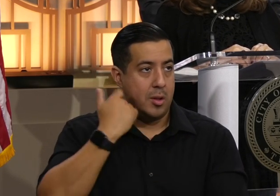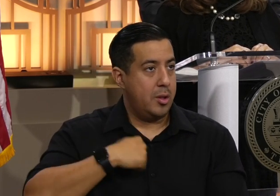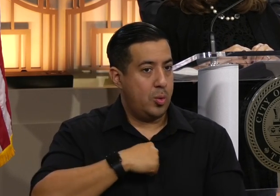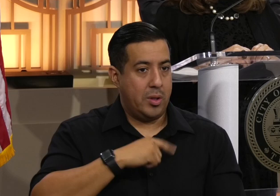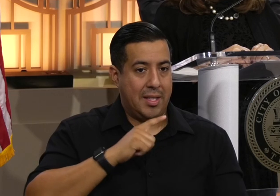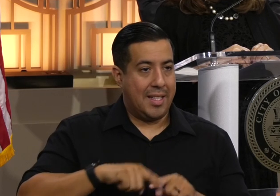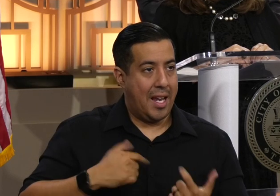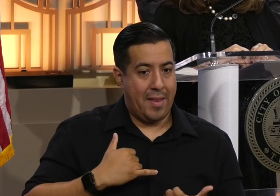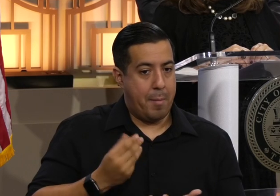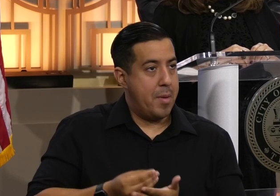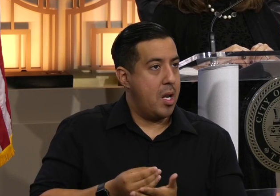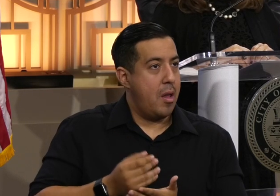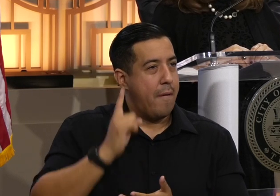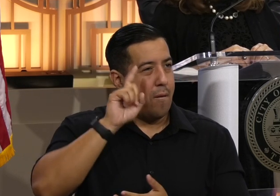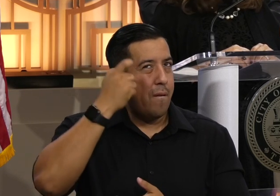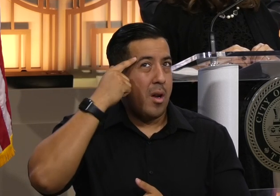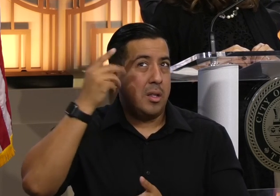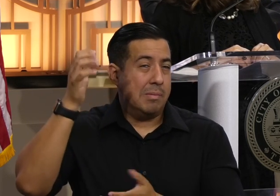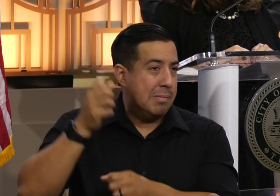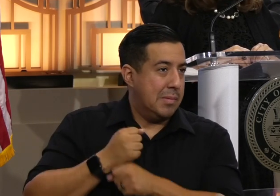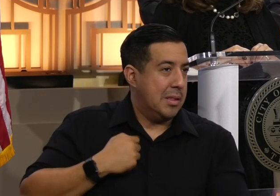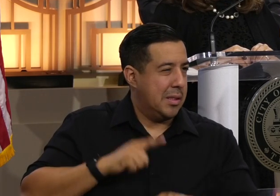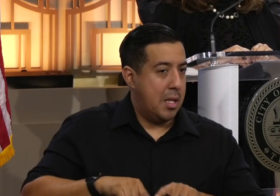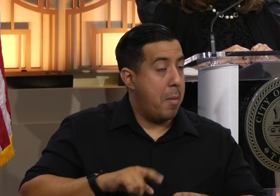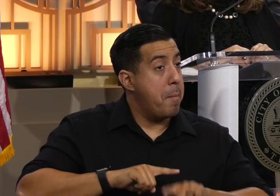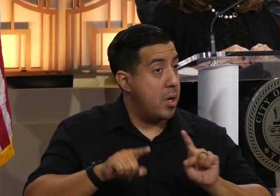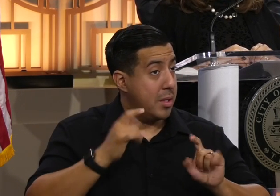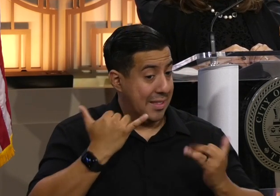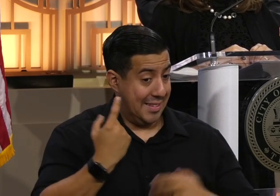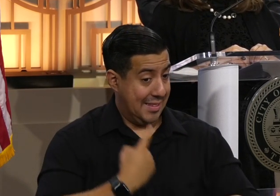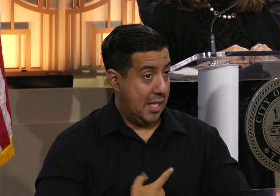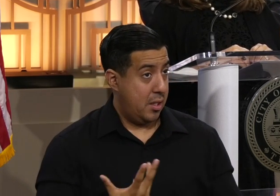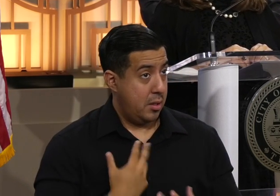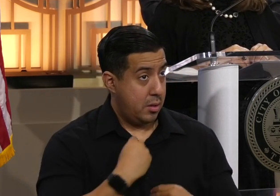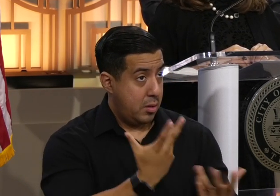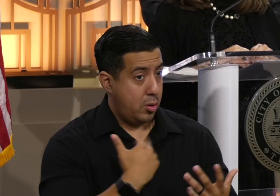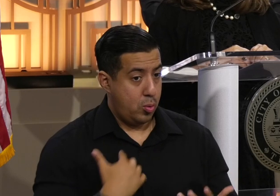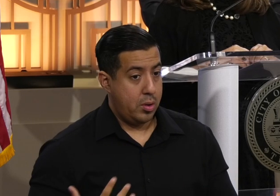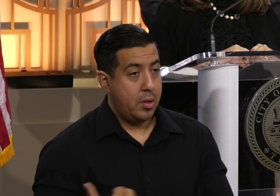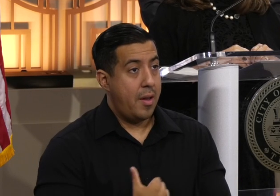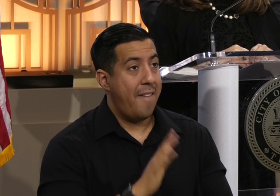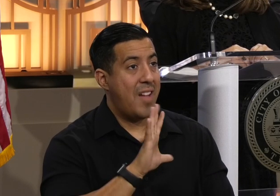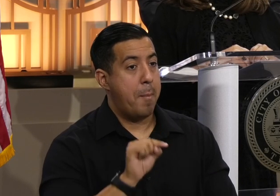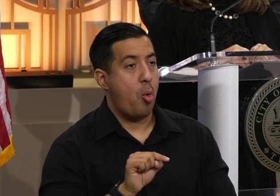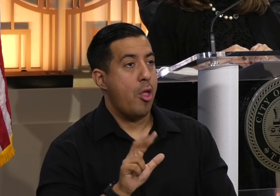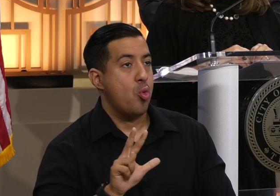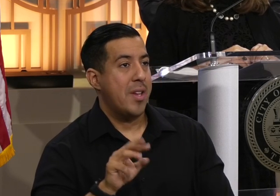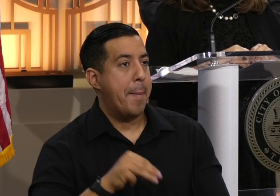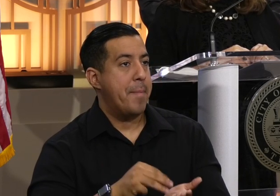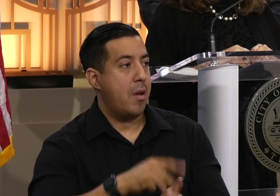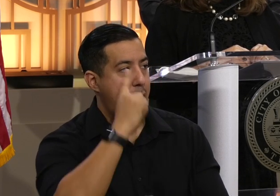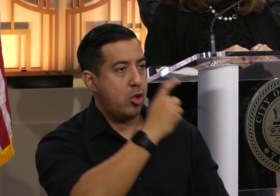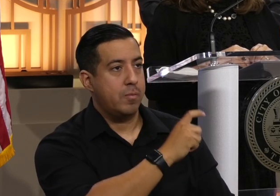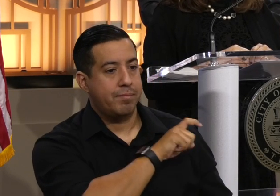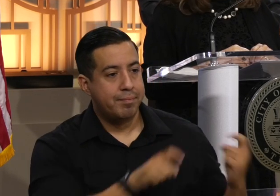for federal funding at that time. To date, I'm very happy to let you know that we have received $5.3 million in donations